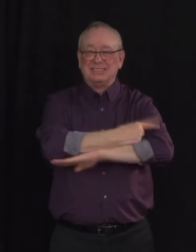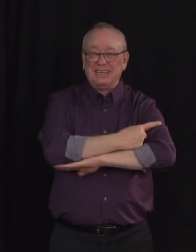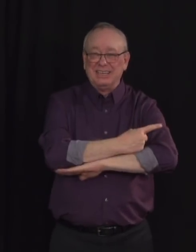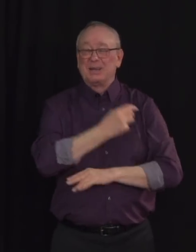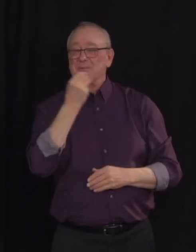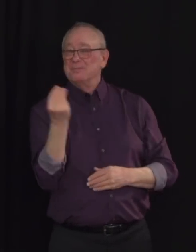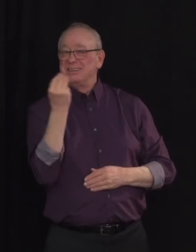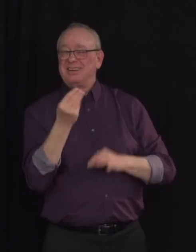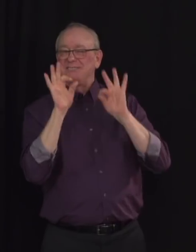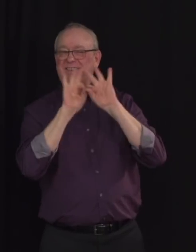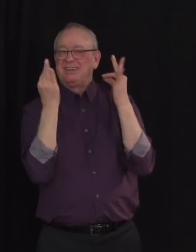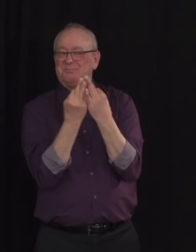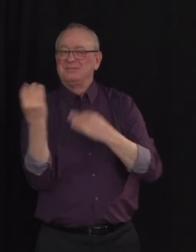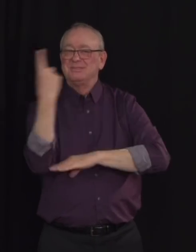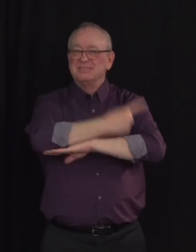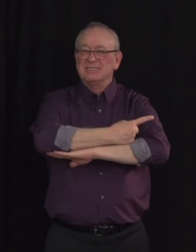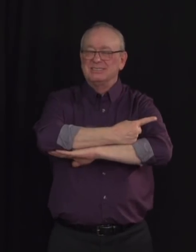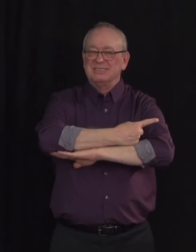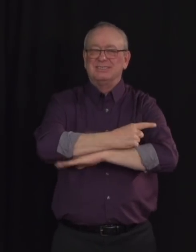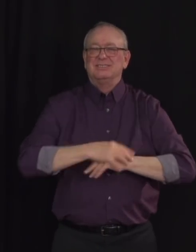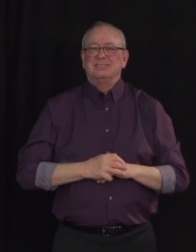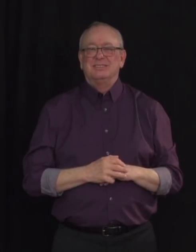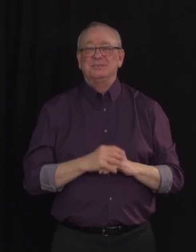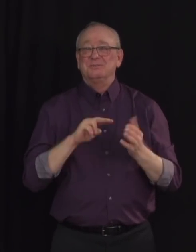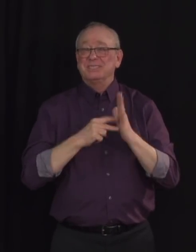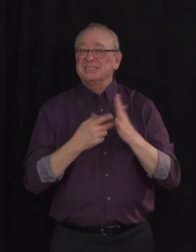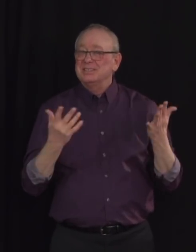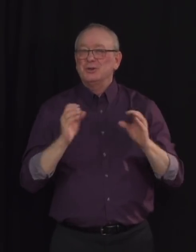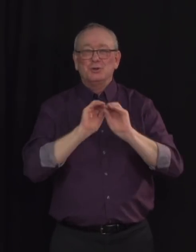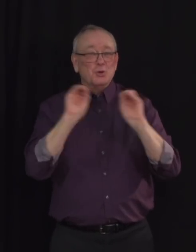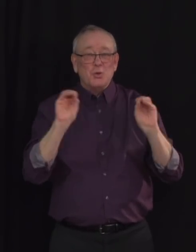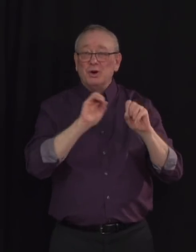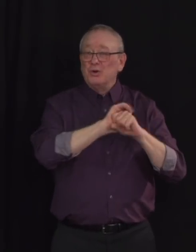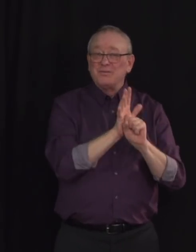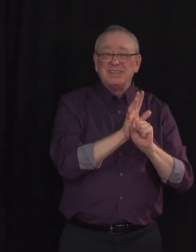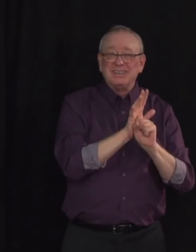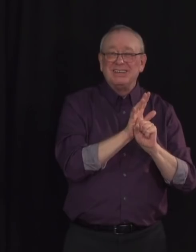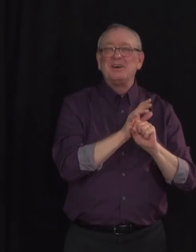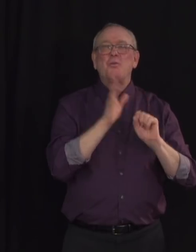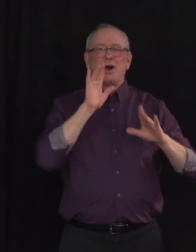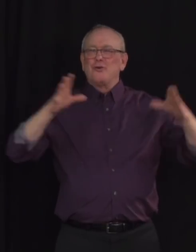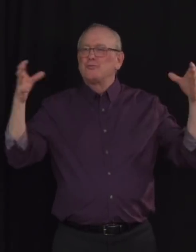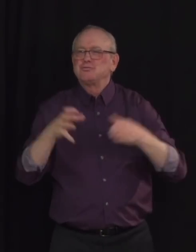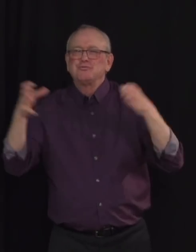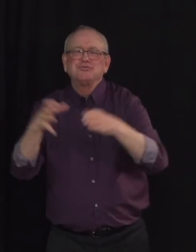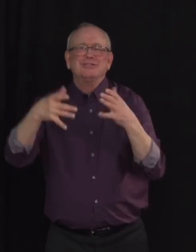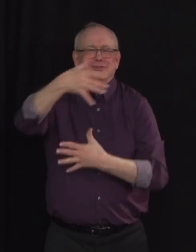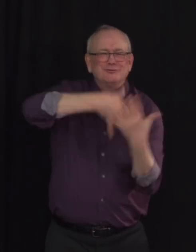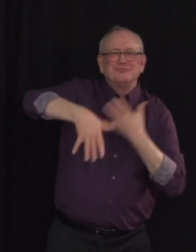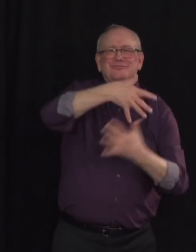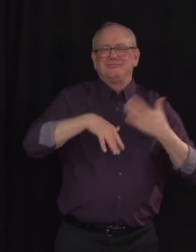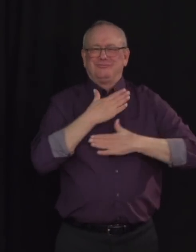long weekend gathering with our closest family and friends. In fact, we'd all be encouraged to gather and cherish the chance to connect.